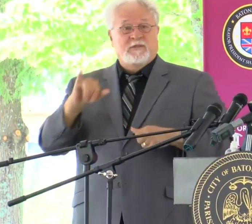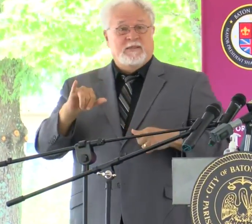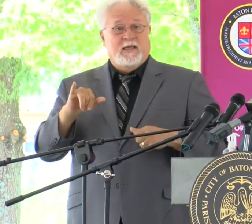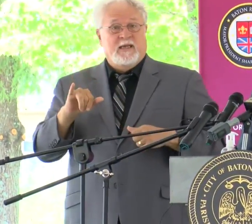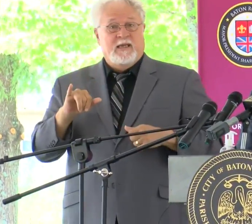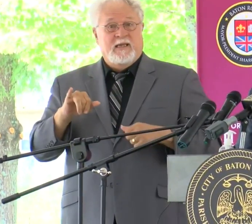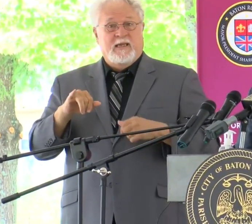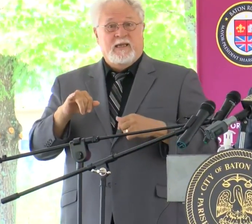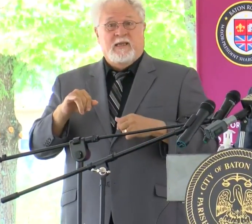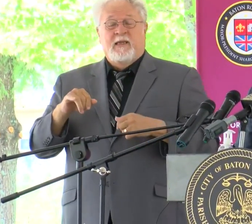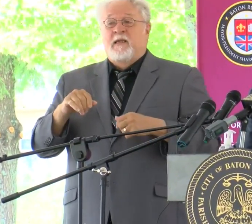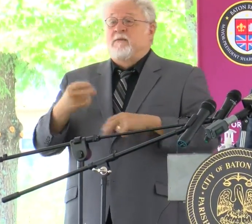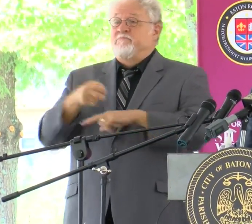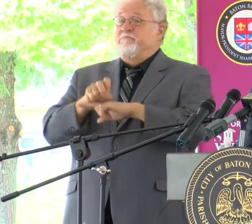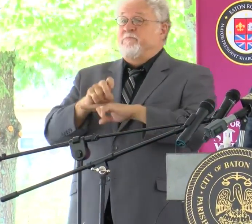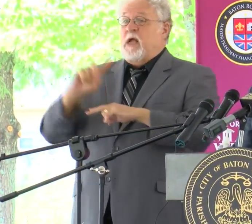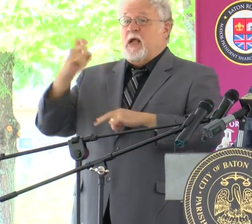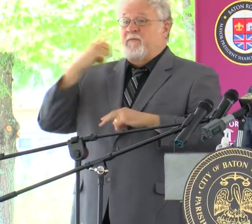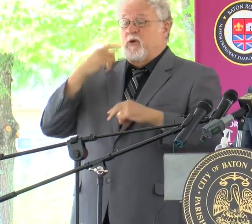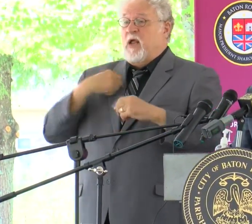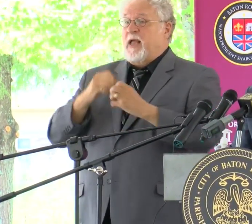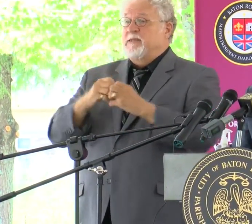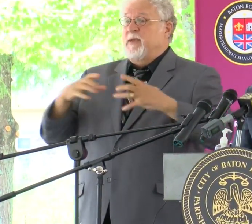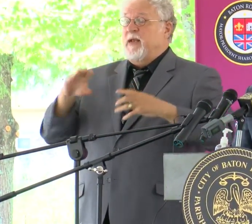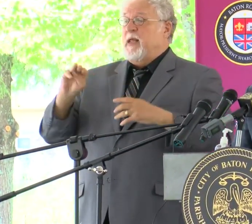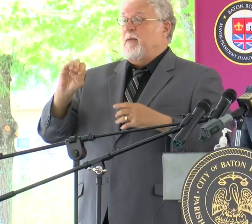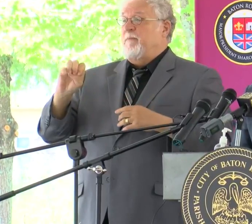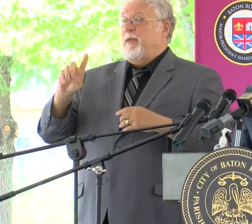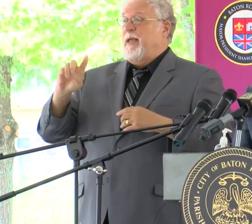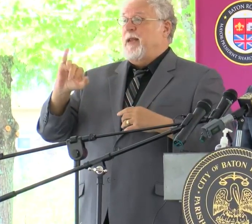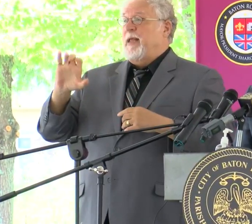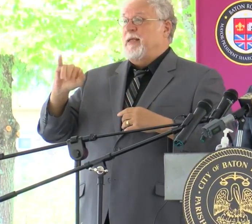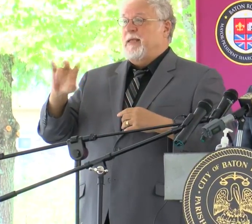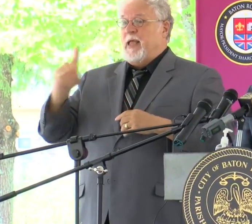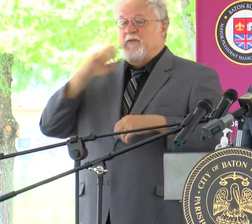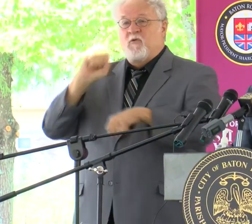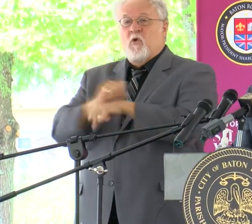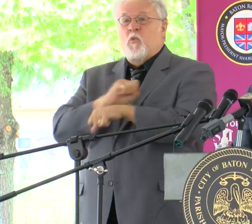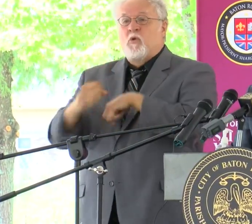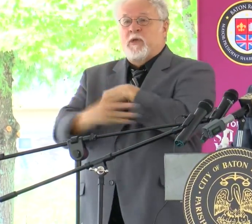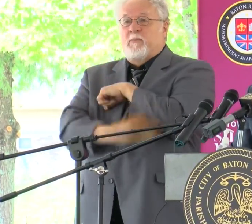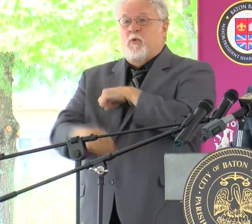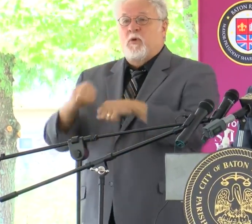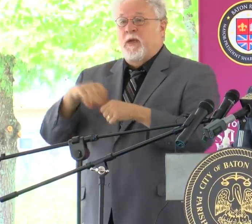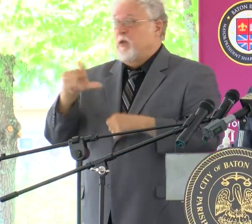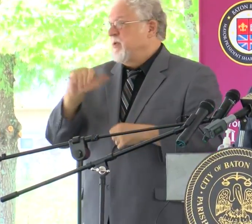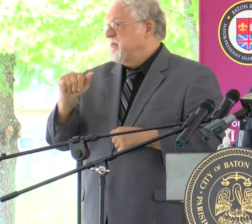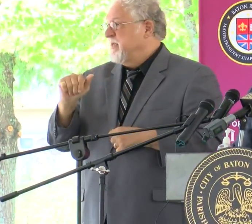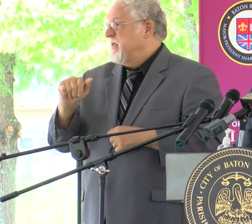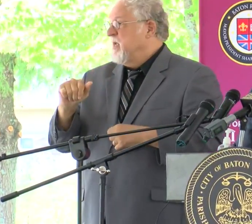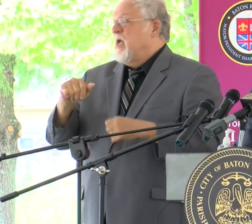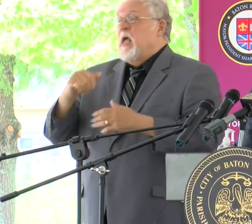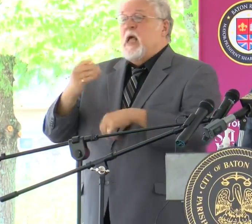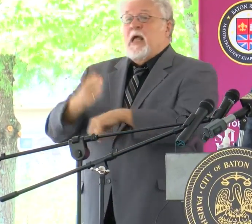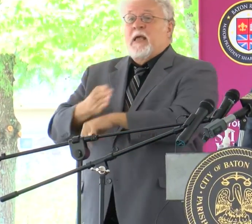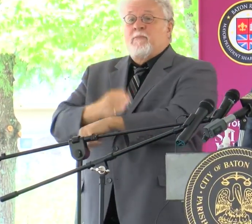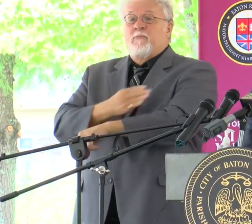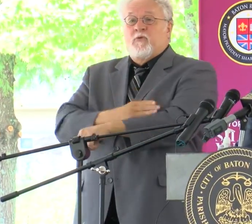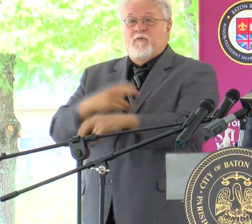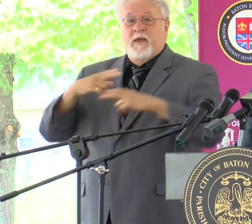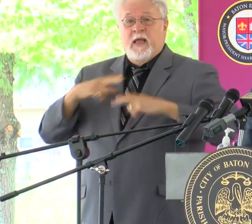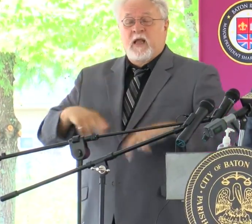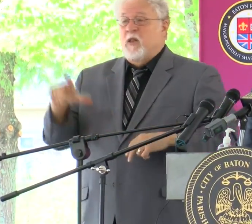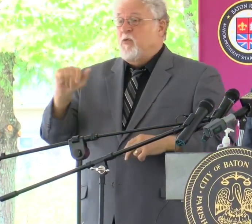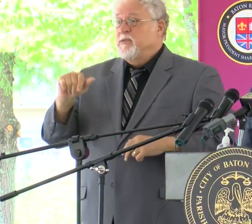office, I expanded Medicaid for the working poor of Louisiana. Improving the health of Louisiana